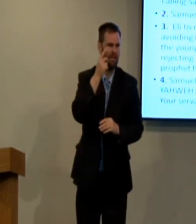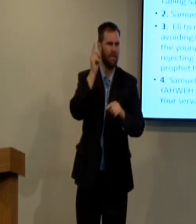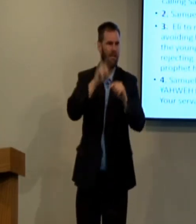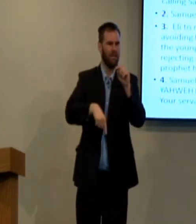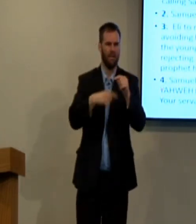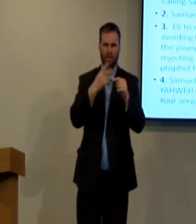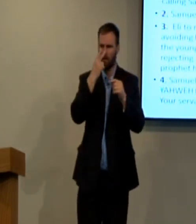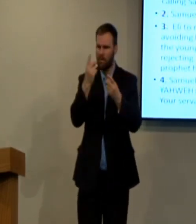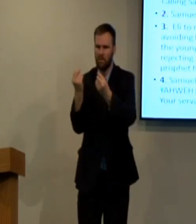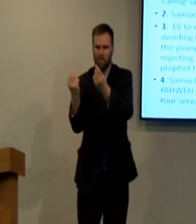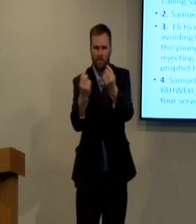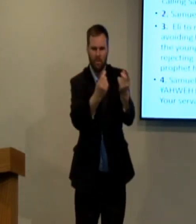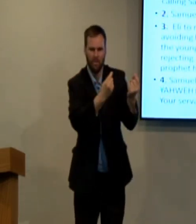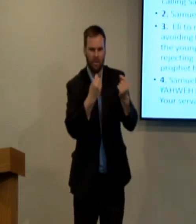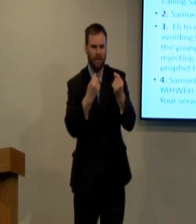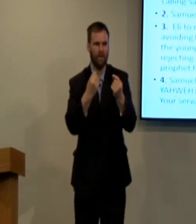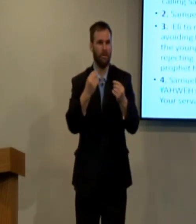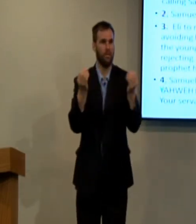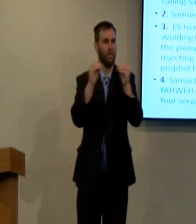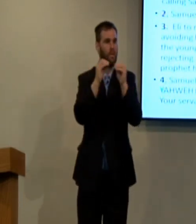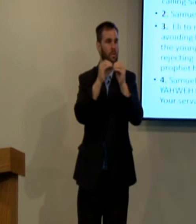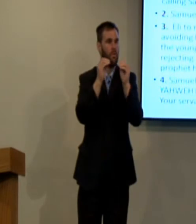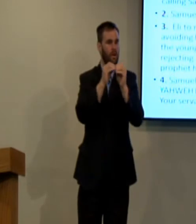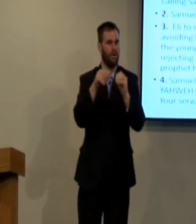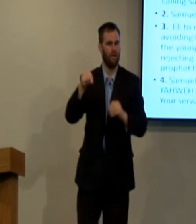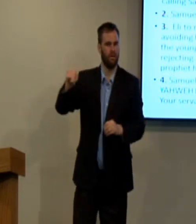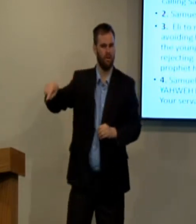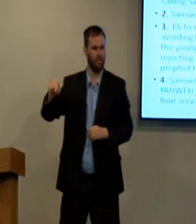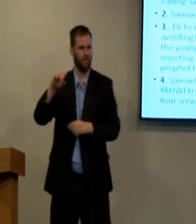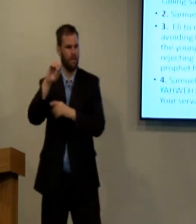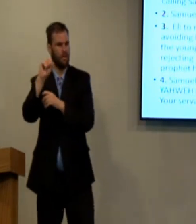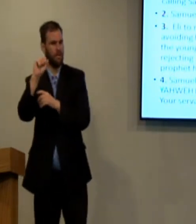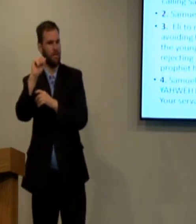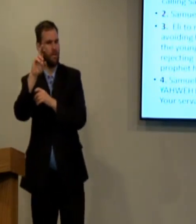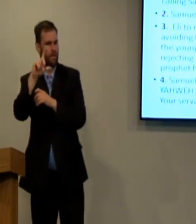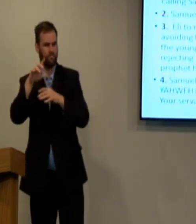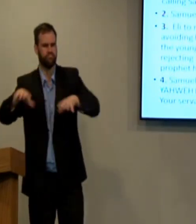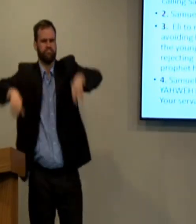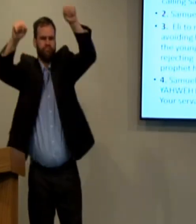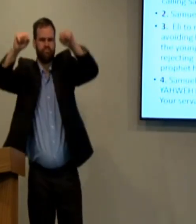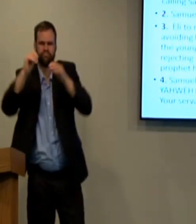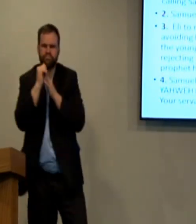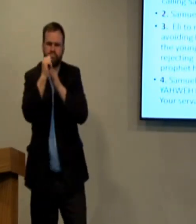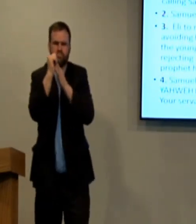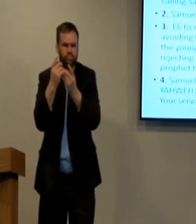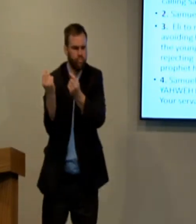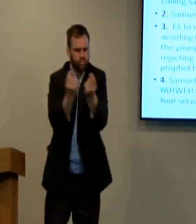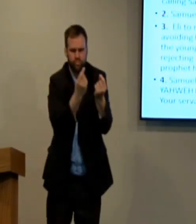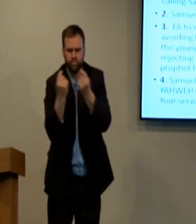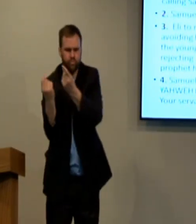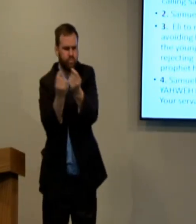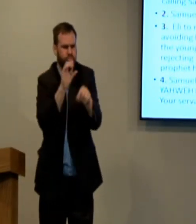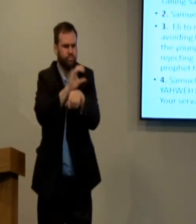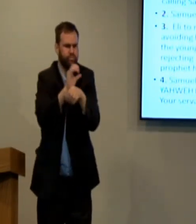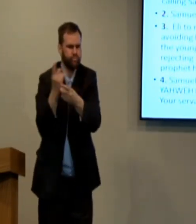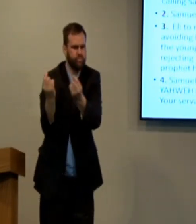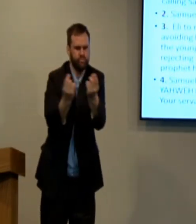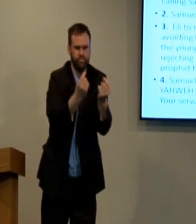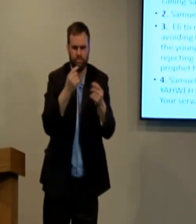his family. Eli became blind, couldn't really do the job of the tabernacle, and instead, Samuel was now taking up this leadership